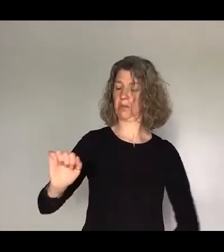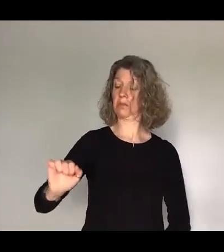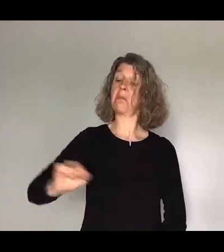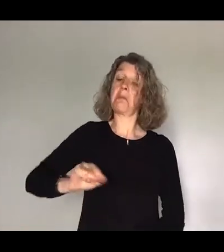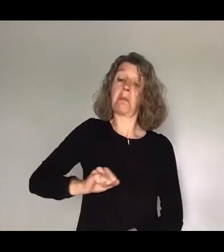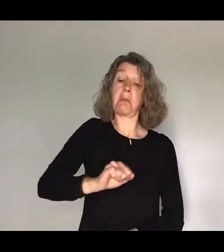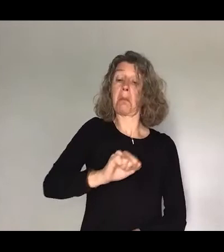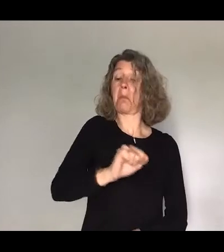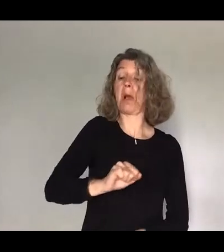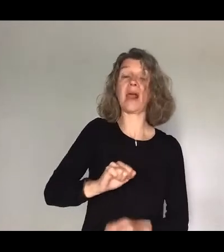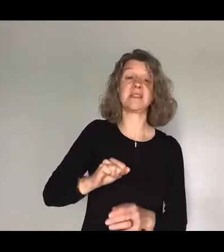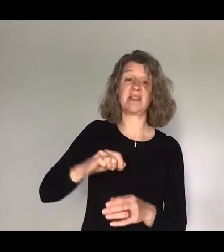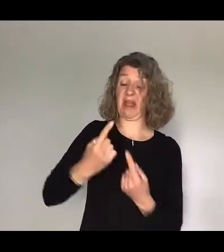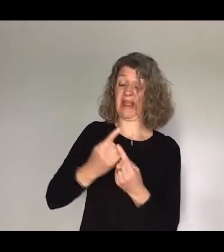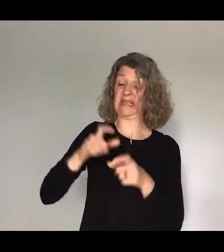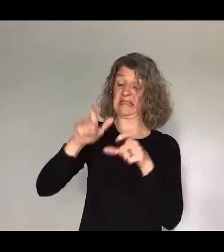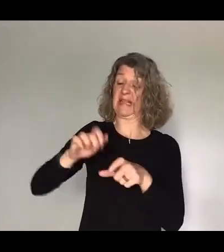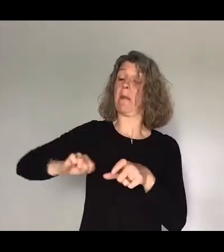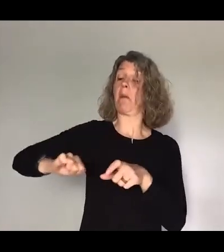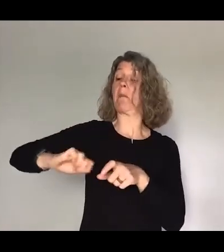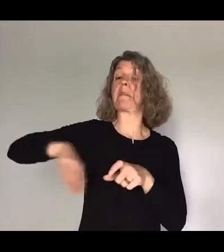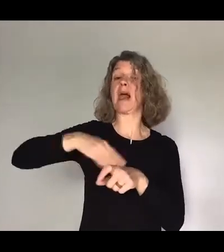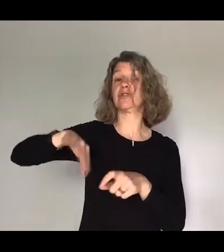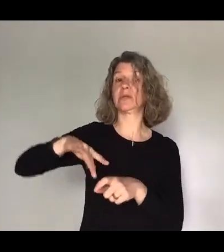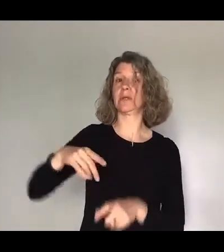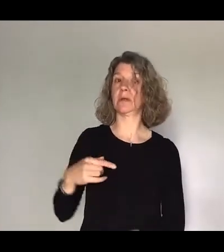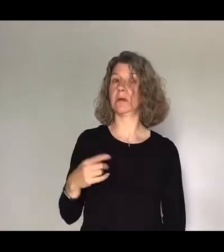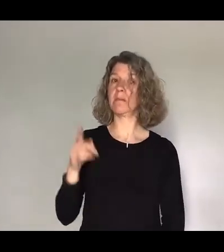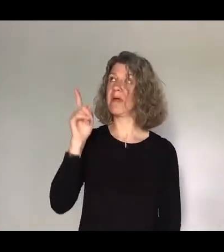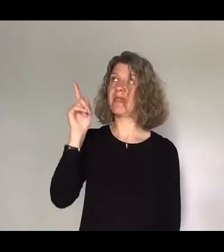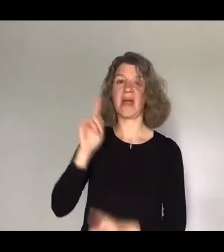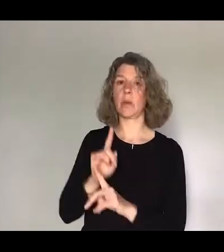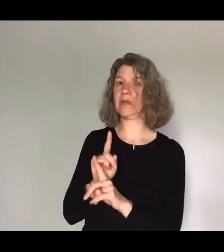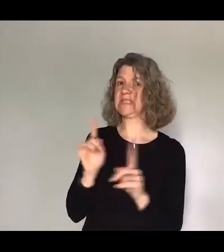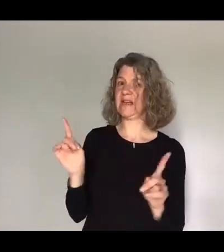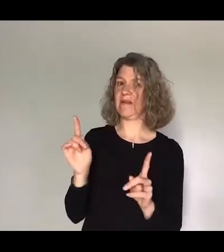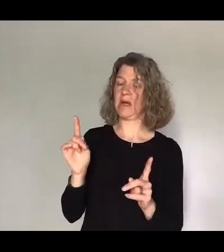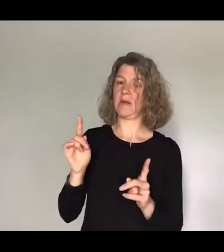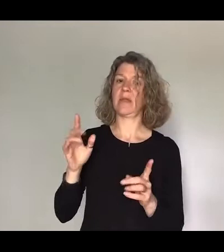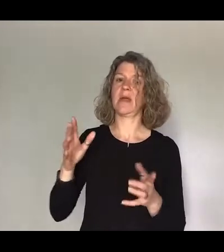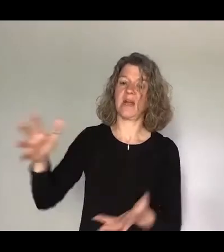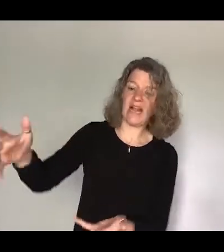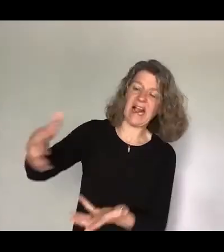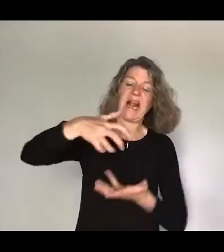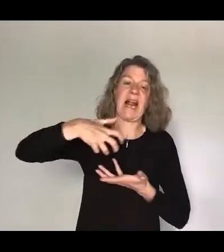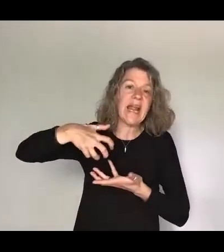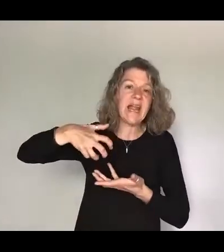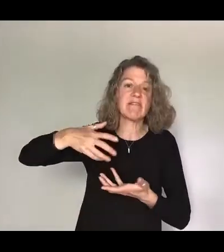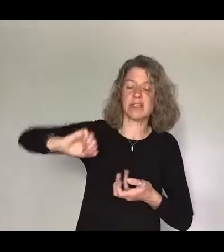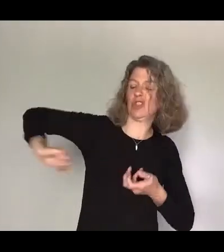objects that were on the shelf became very obvious they weren't going to do that they were pulling things out clearing stuff out ended up with bin bags full